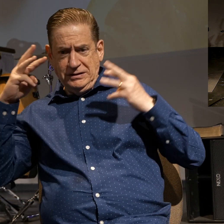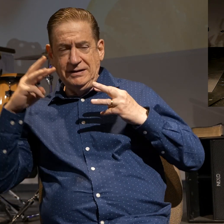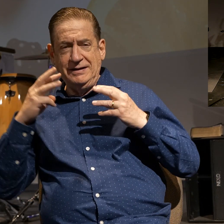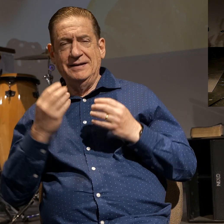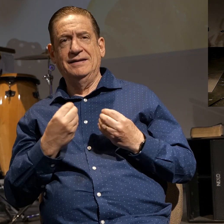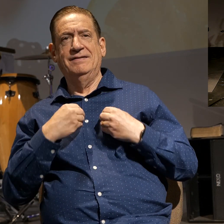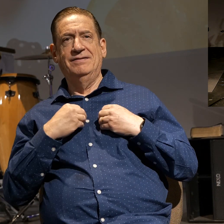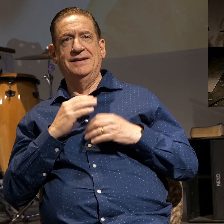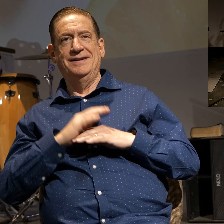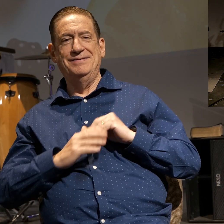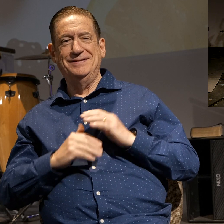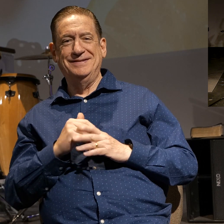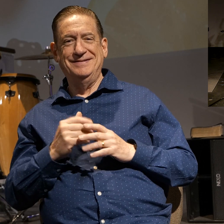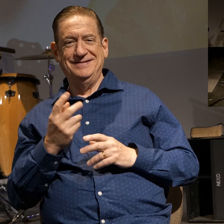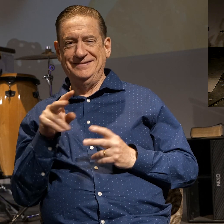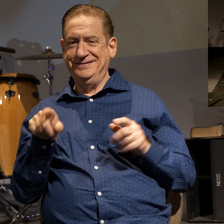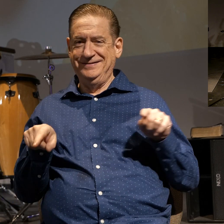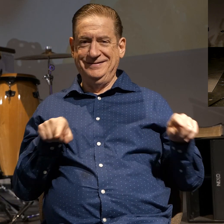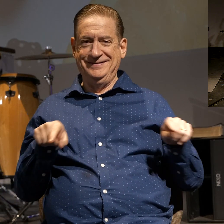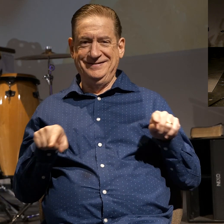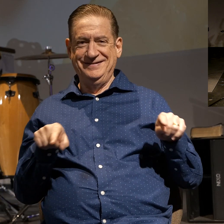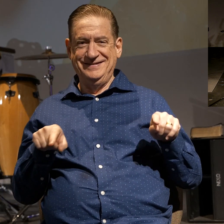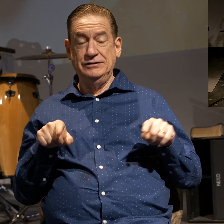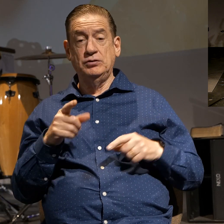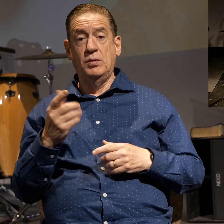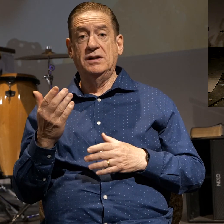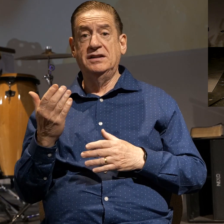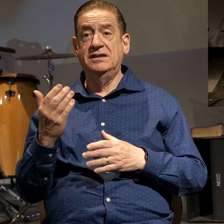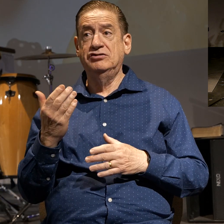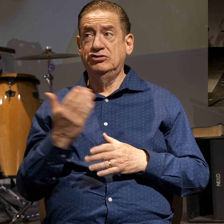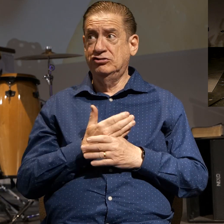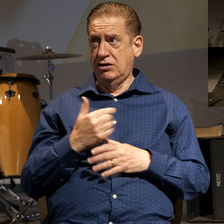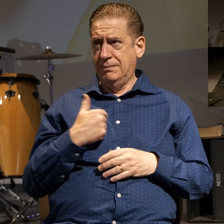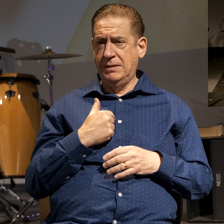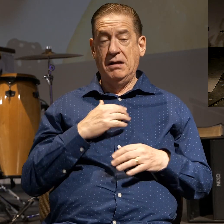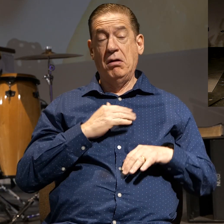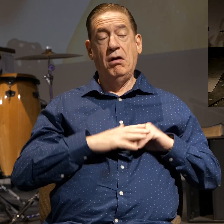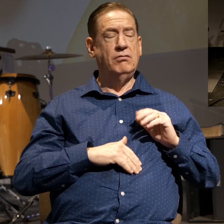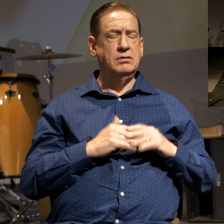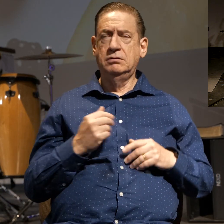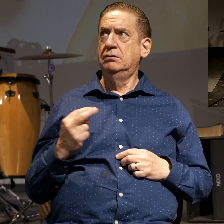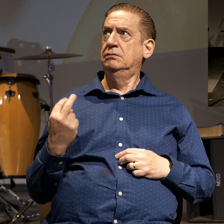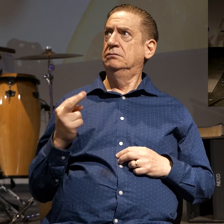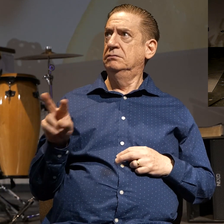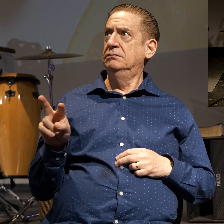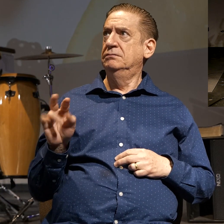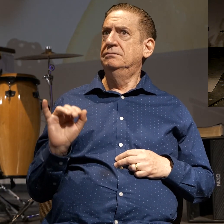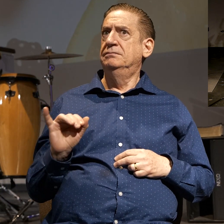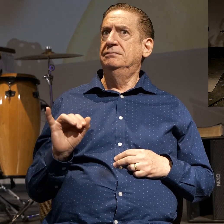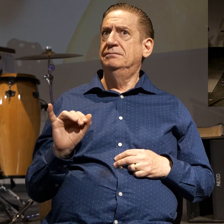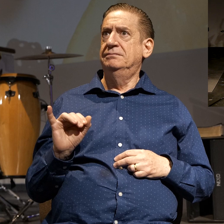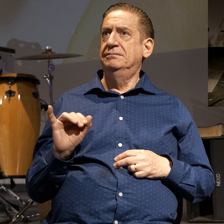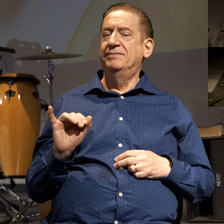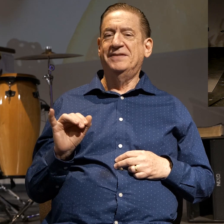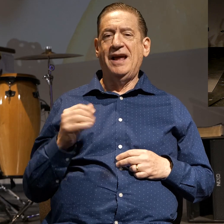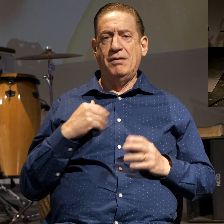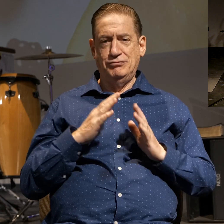disturbed me in my comfort, and I pray that it has done that for you also, because misery loves company,